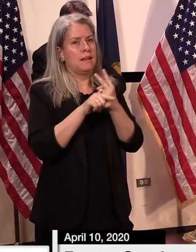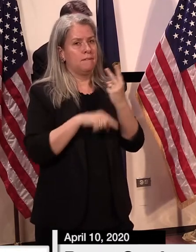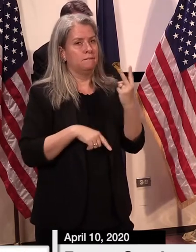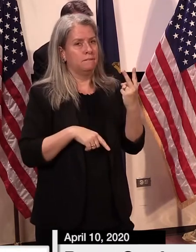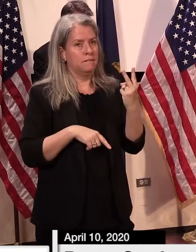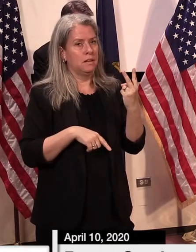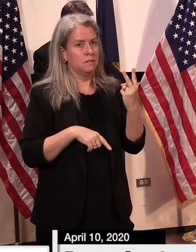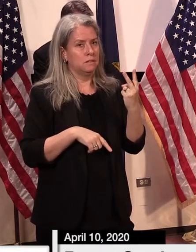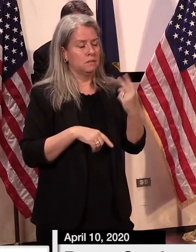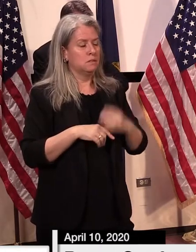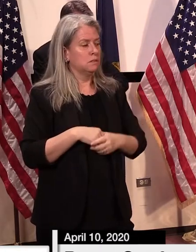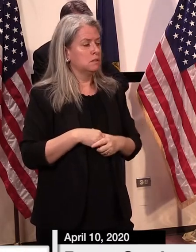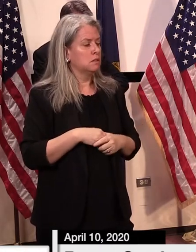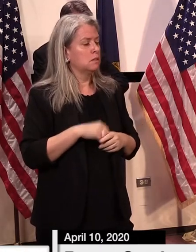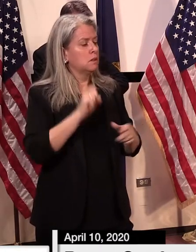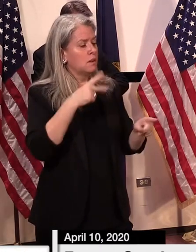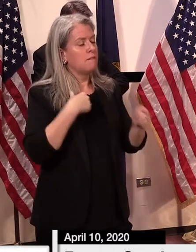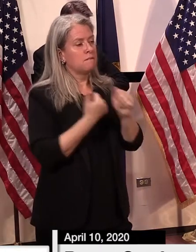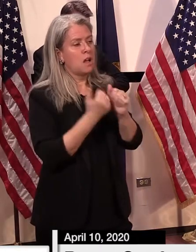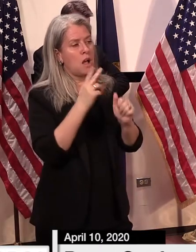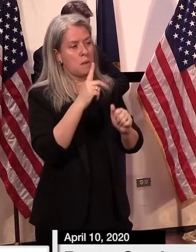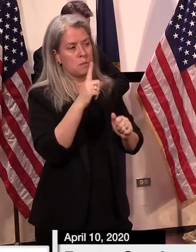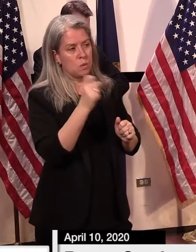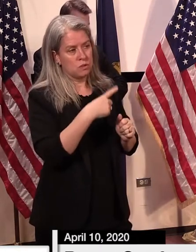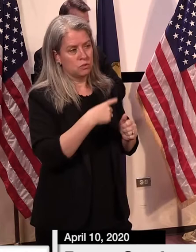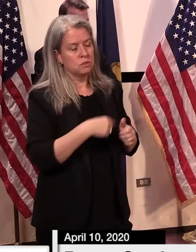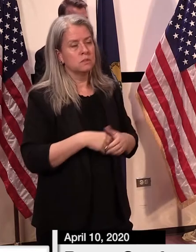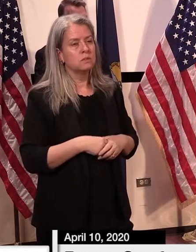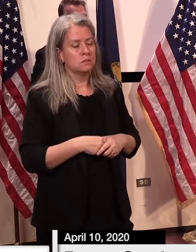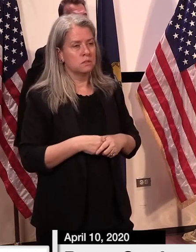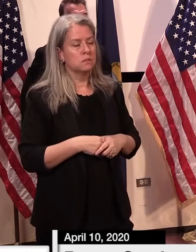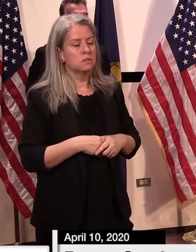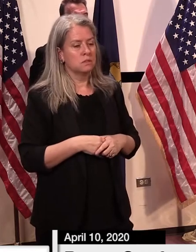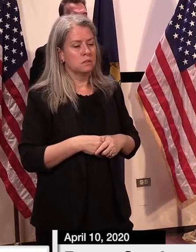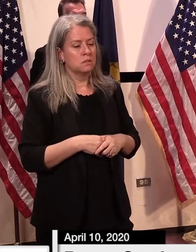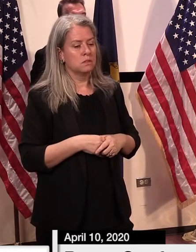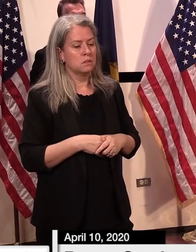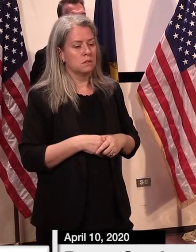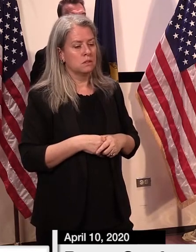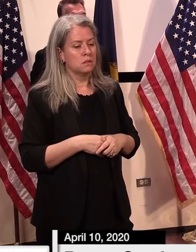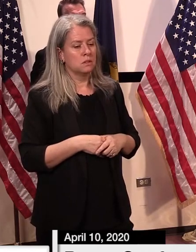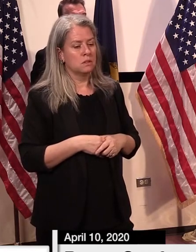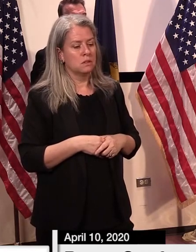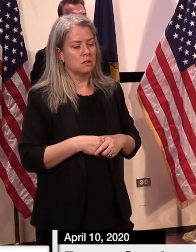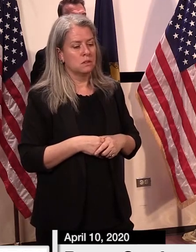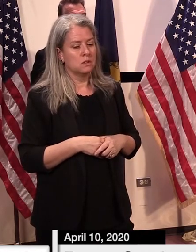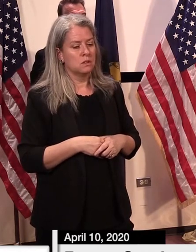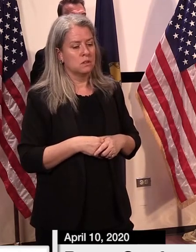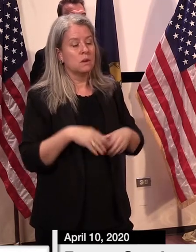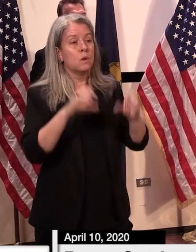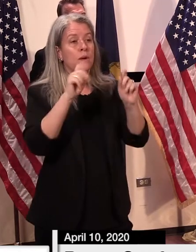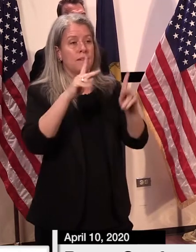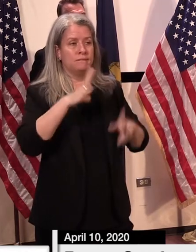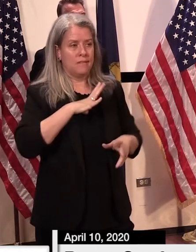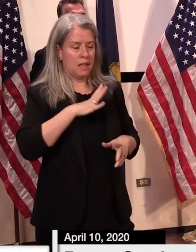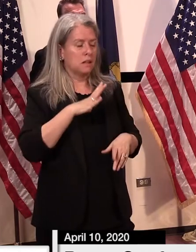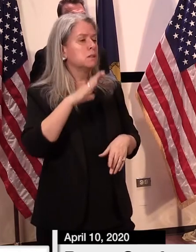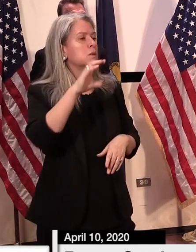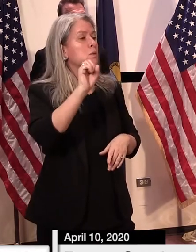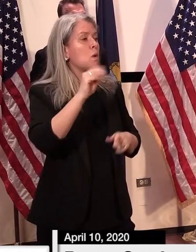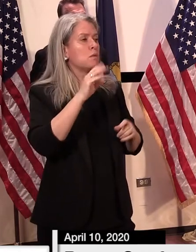Okay. And I just have a follow-up question. So, you know, given the fact that there are rumors,